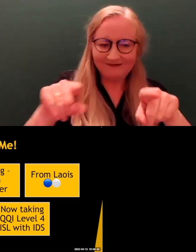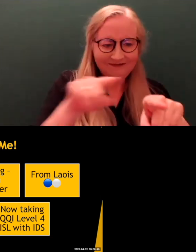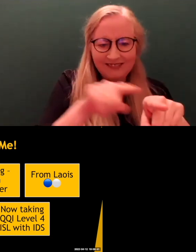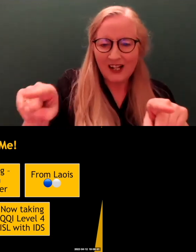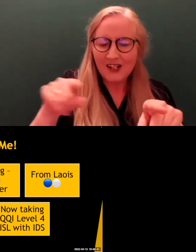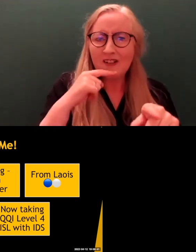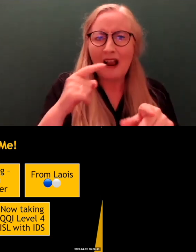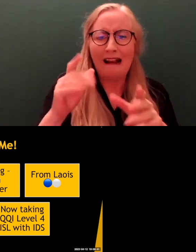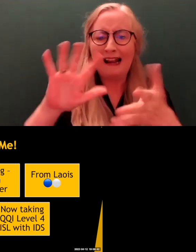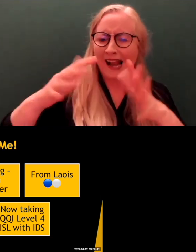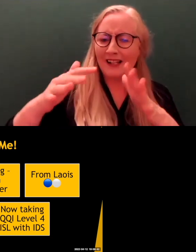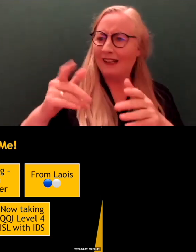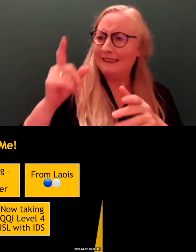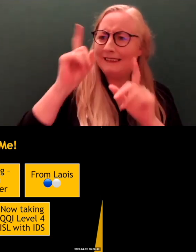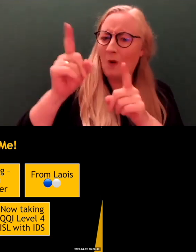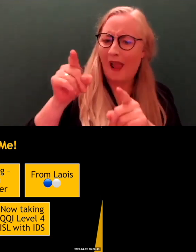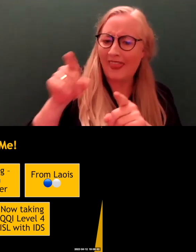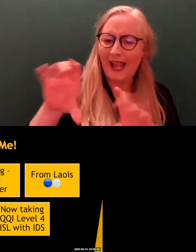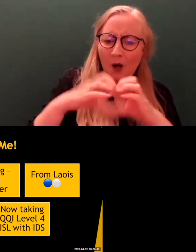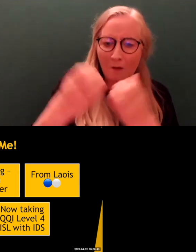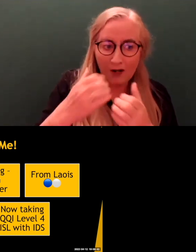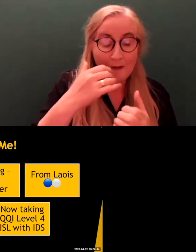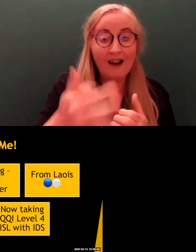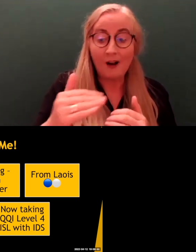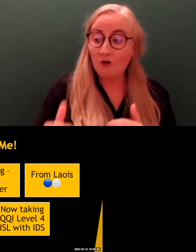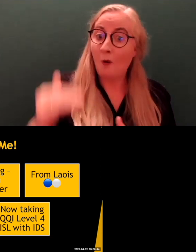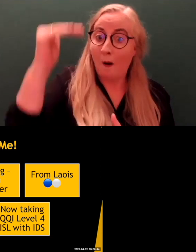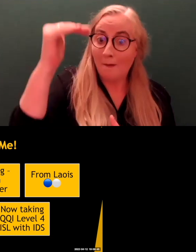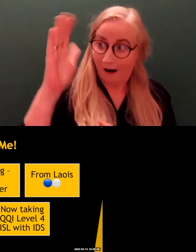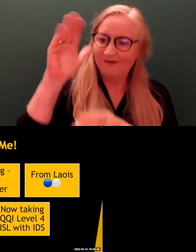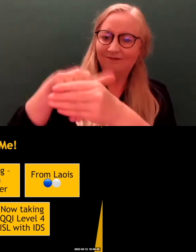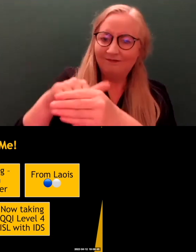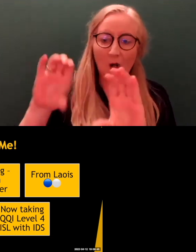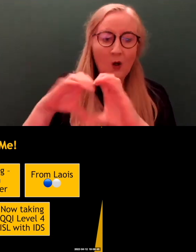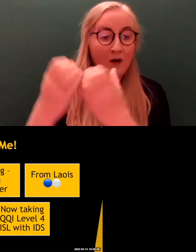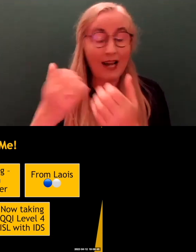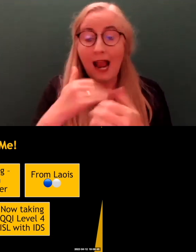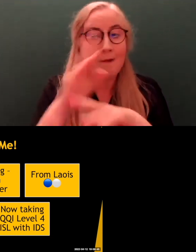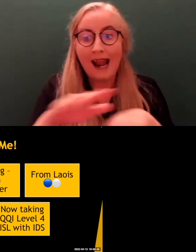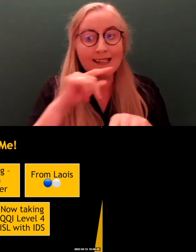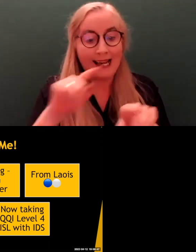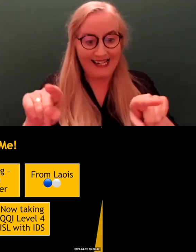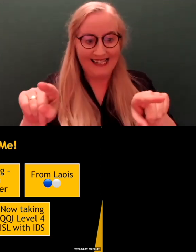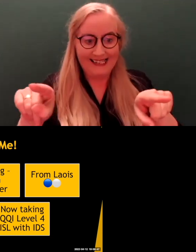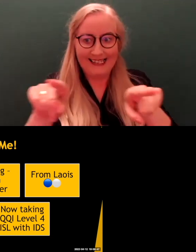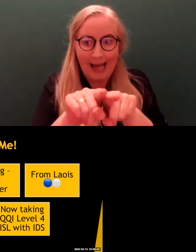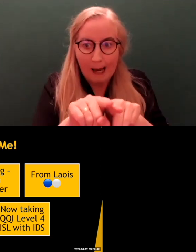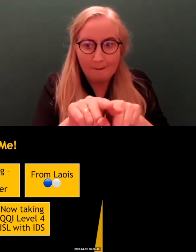about and didn't grow up in. I kind found later in life. I'm not saying that the two communities are the same, but I did find a similarity there that I was very